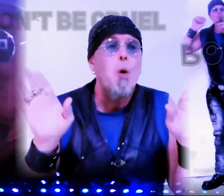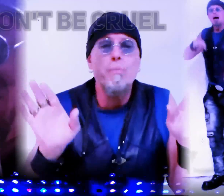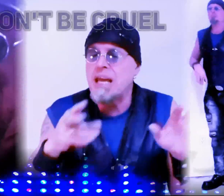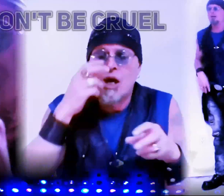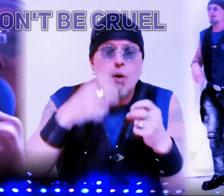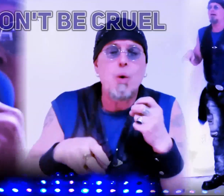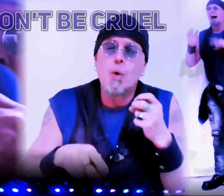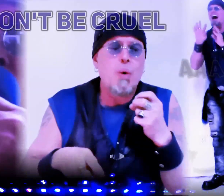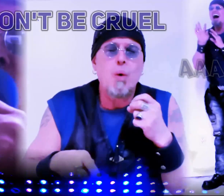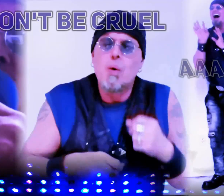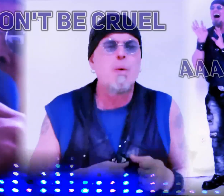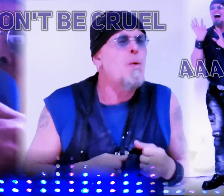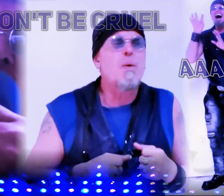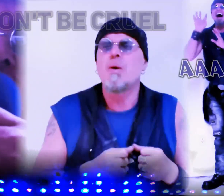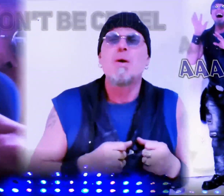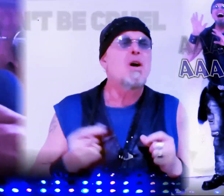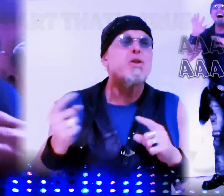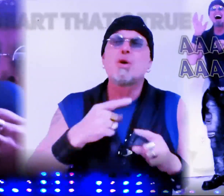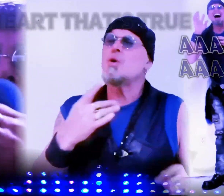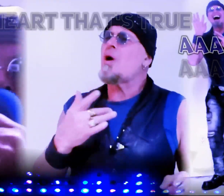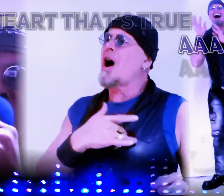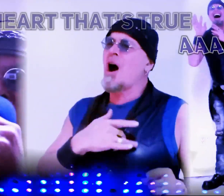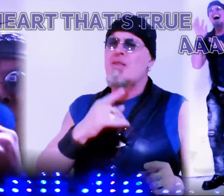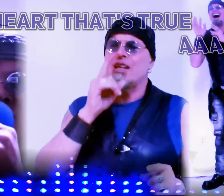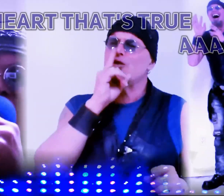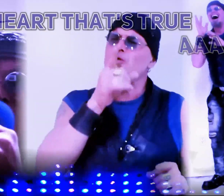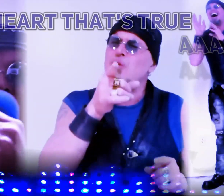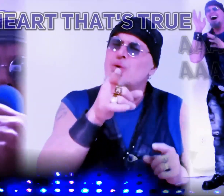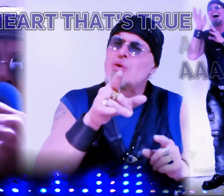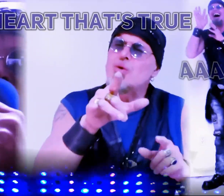And don't be cruel to a heart that's true.